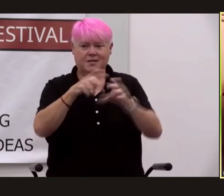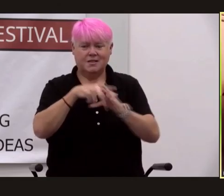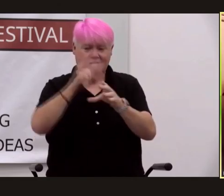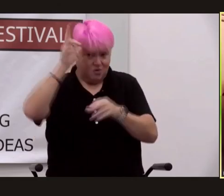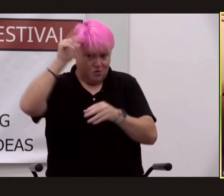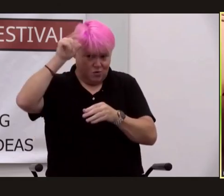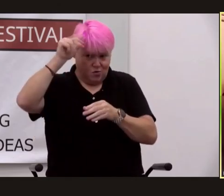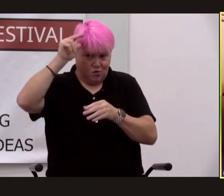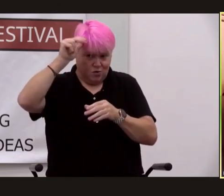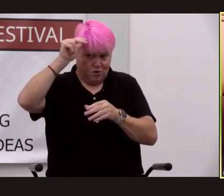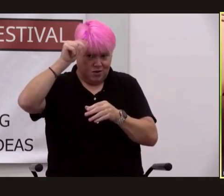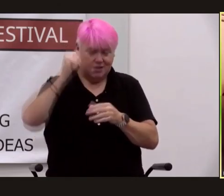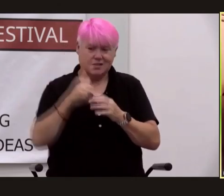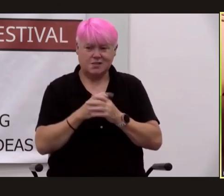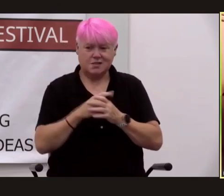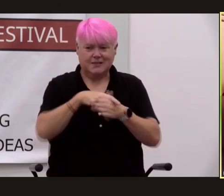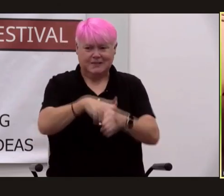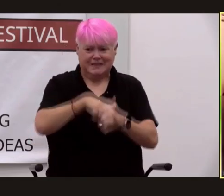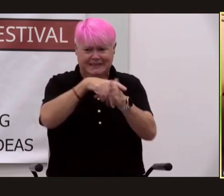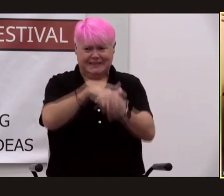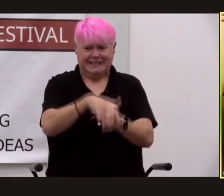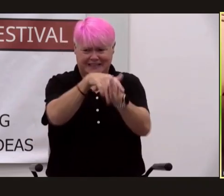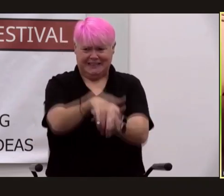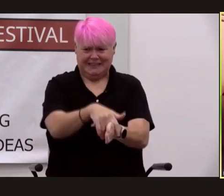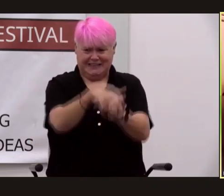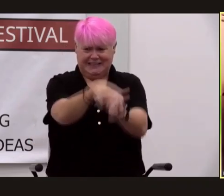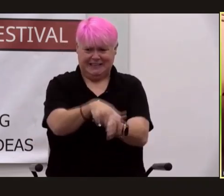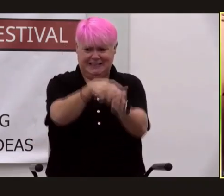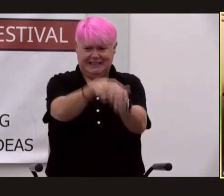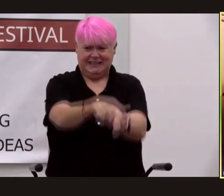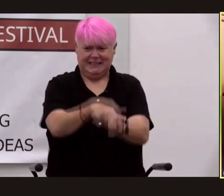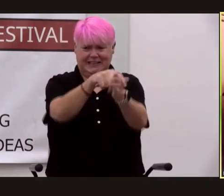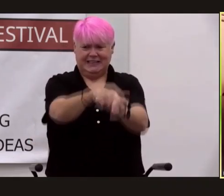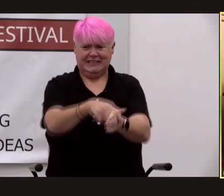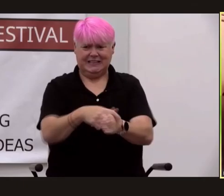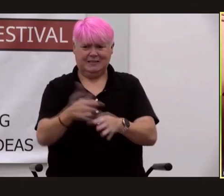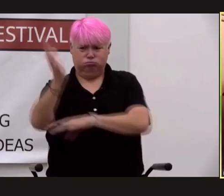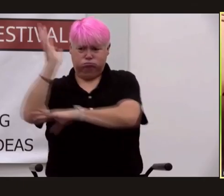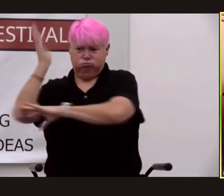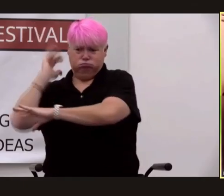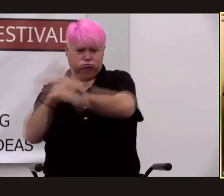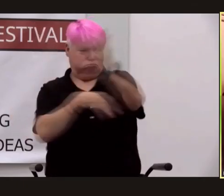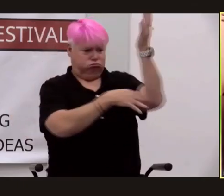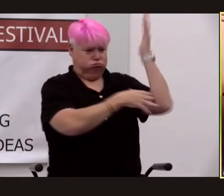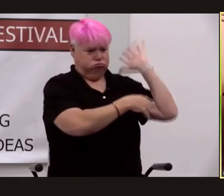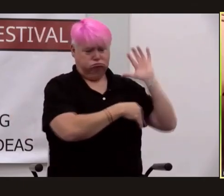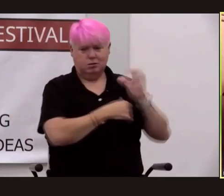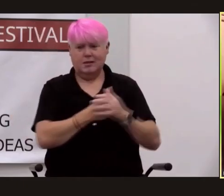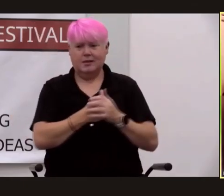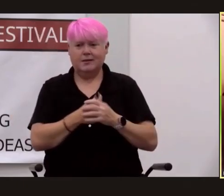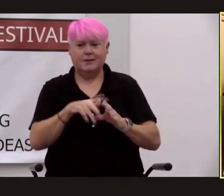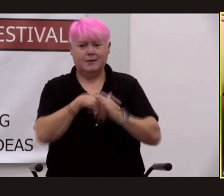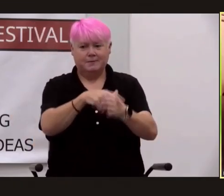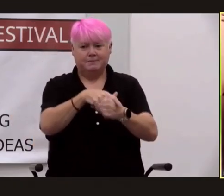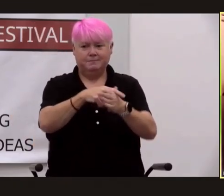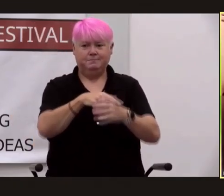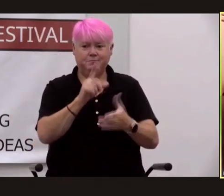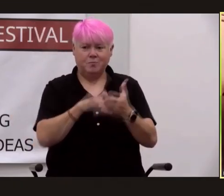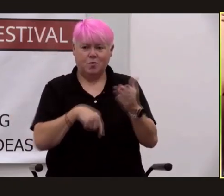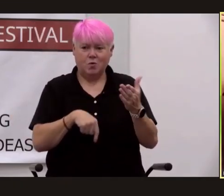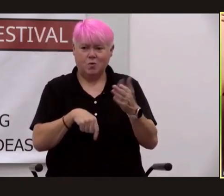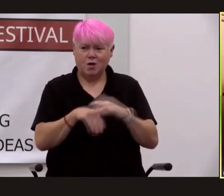with grim conviction skeletal poplars raising by them as if one could outrun pain